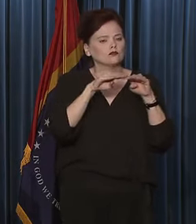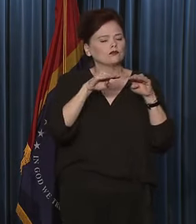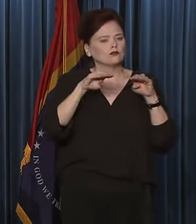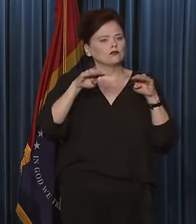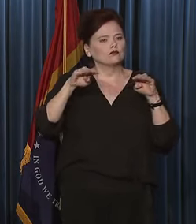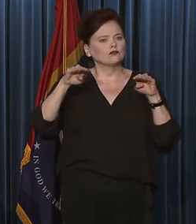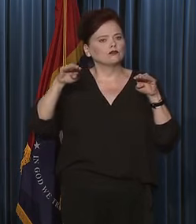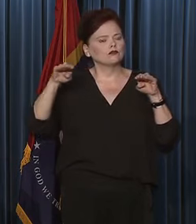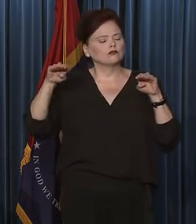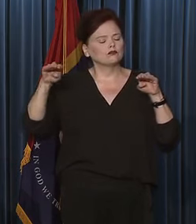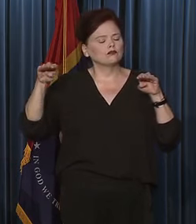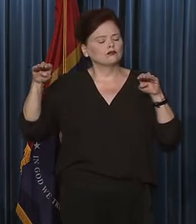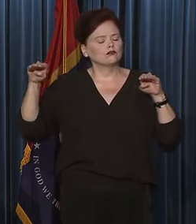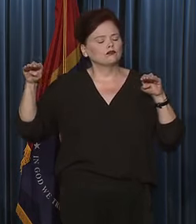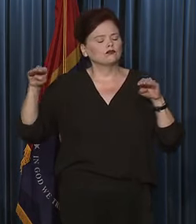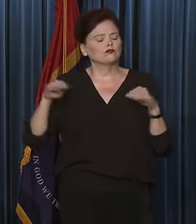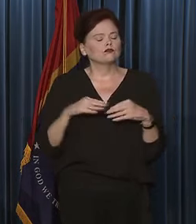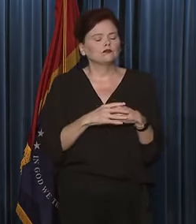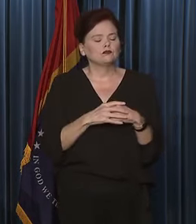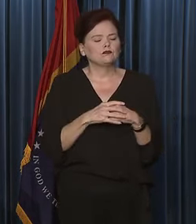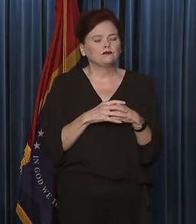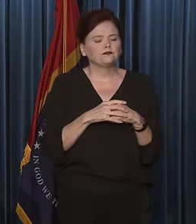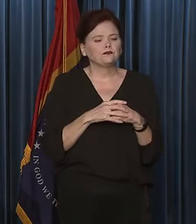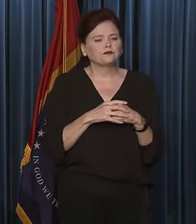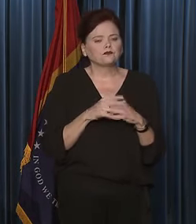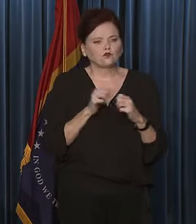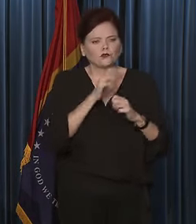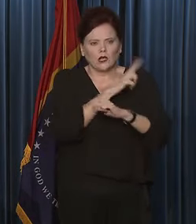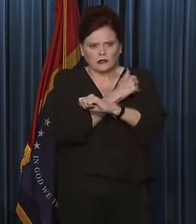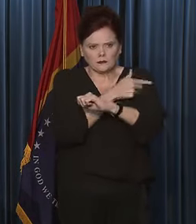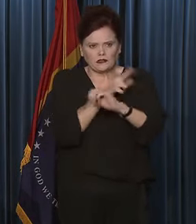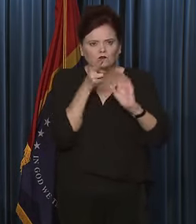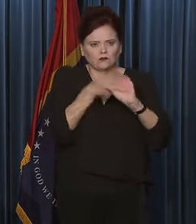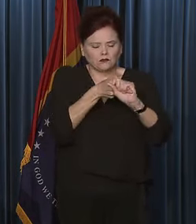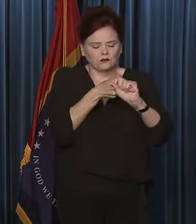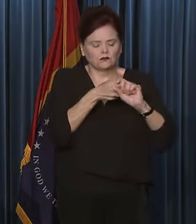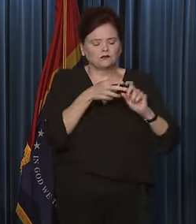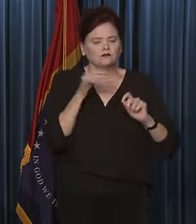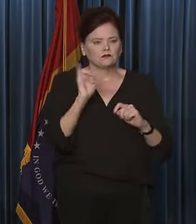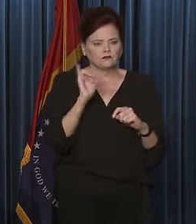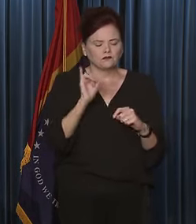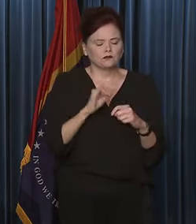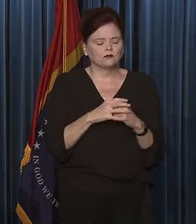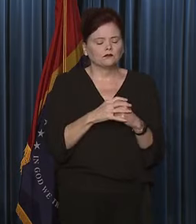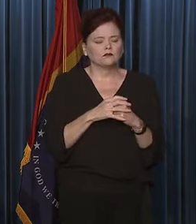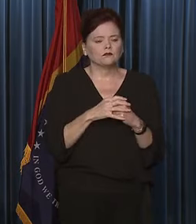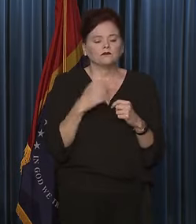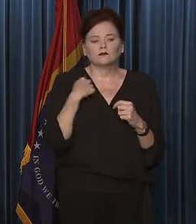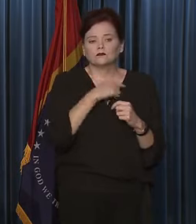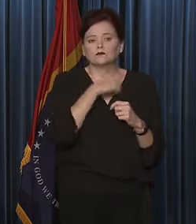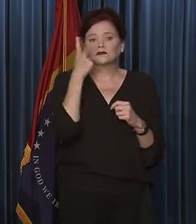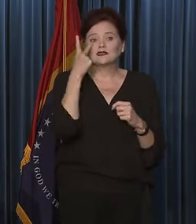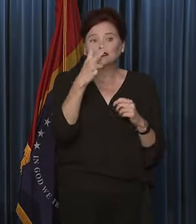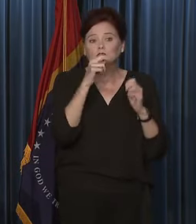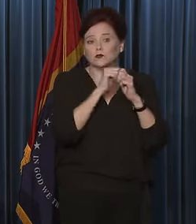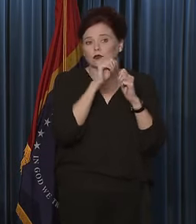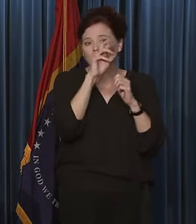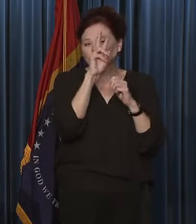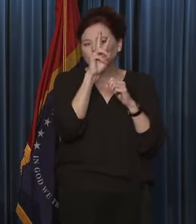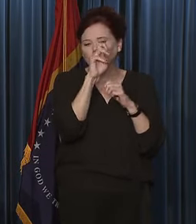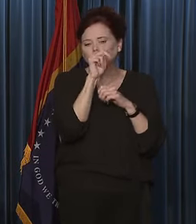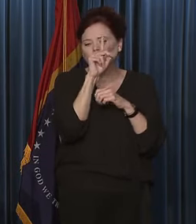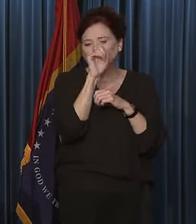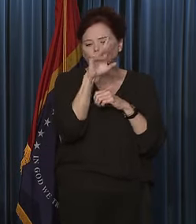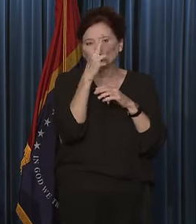It does look like we're starting to have some leveling off with our hospitalizations. Certainly, we've seen that with ventilator use and